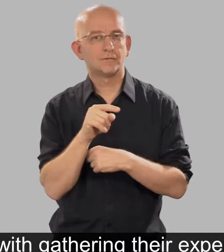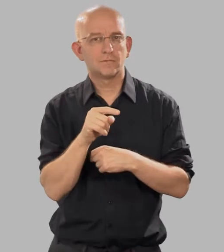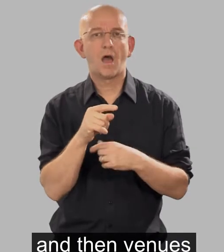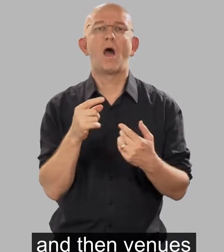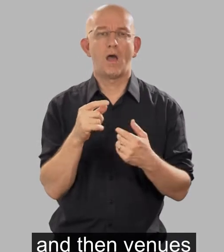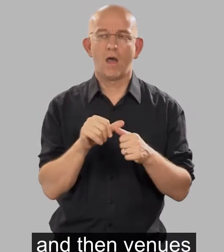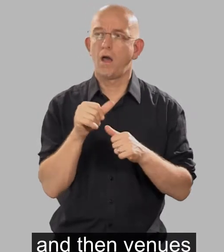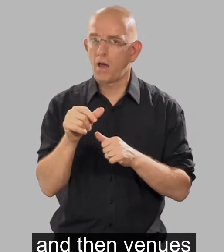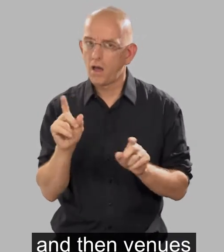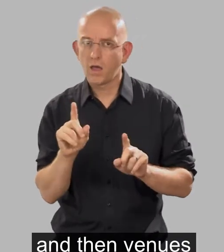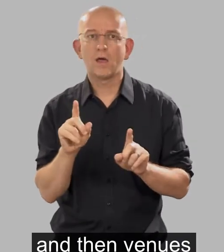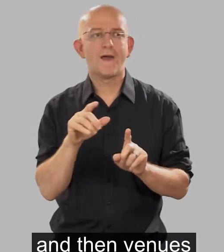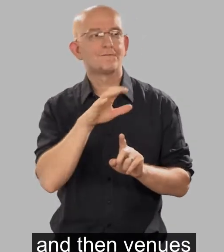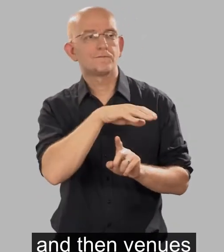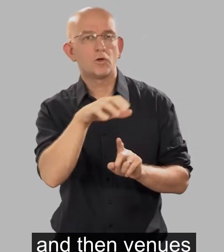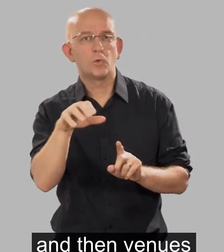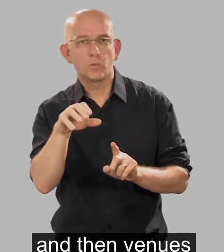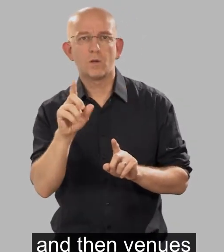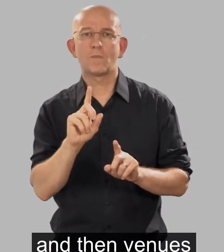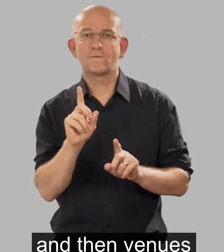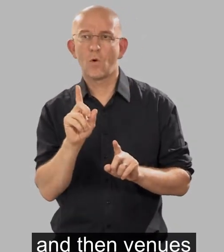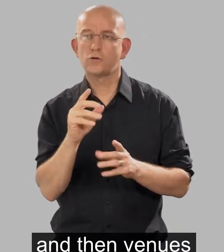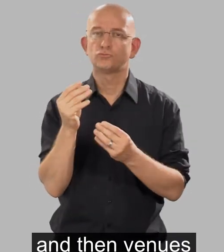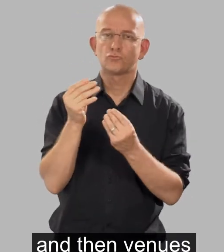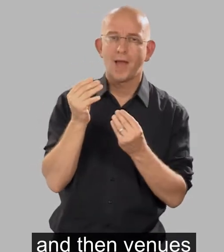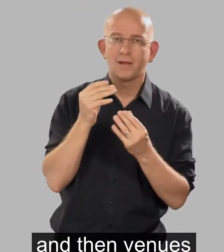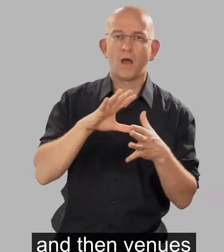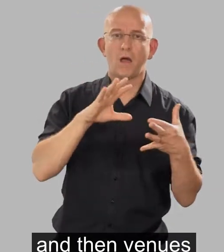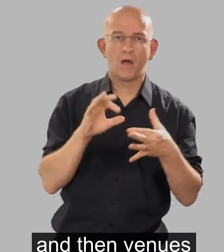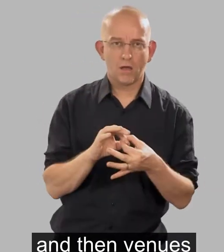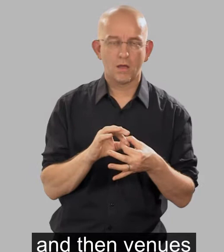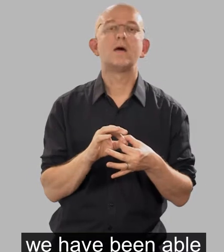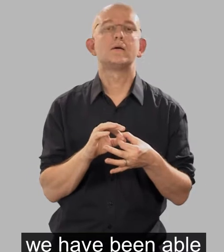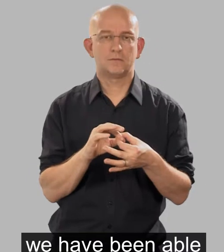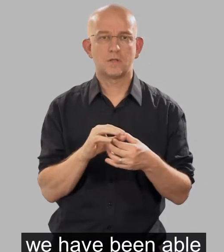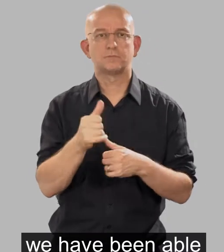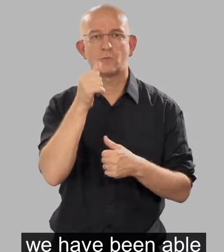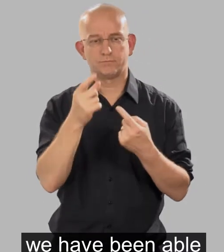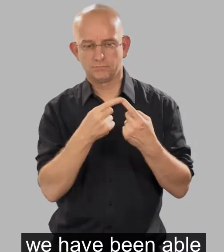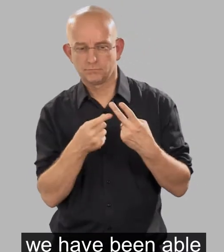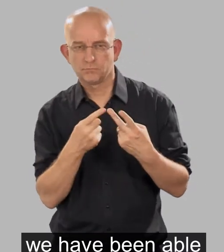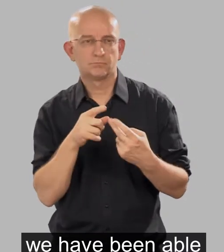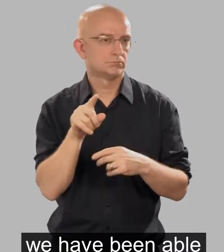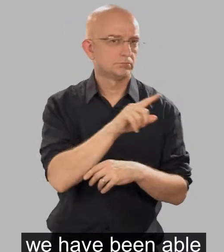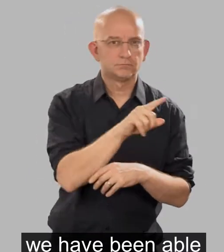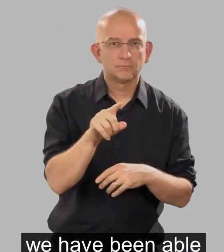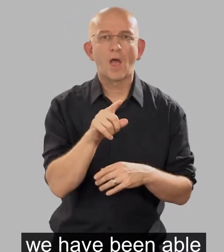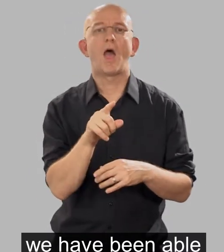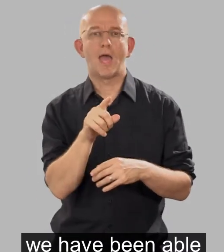and then venues used for the training, we have been able to identify good